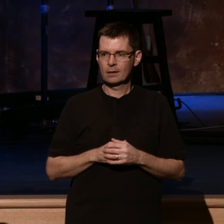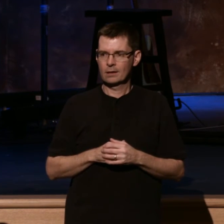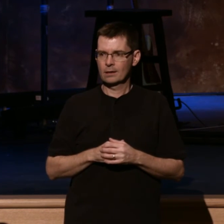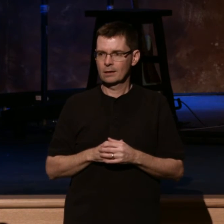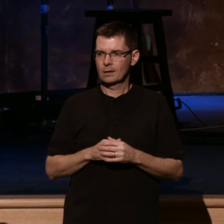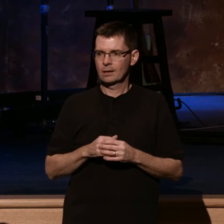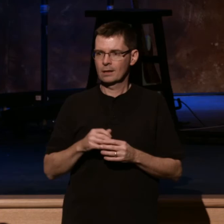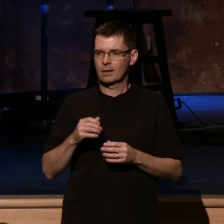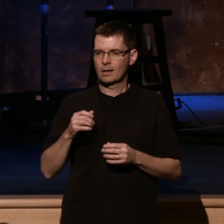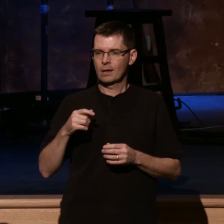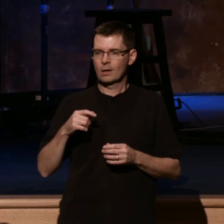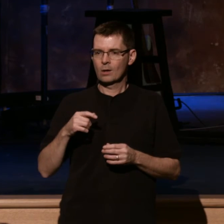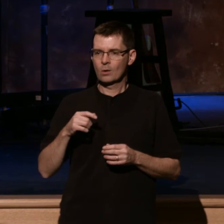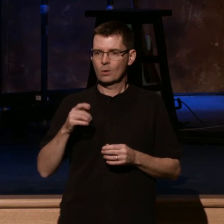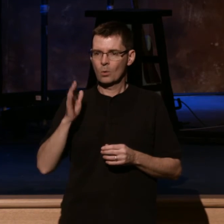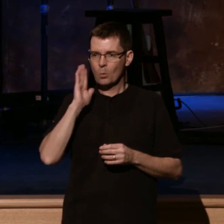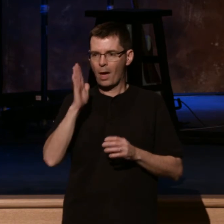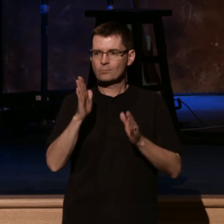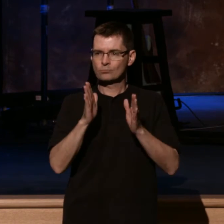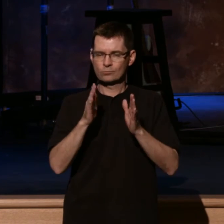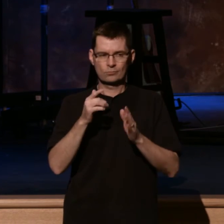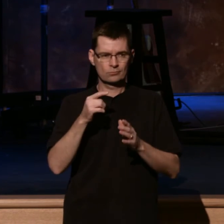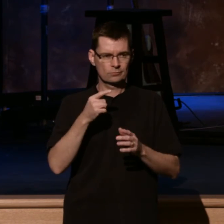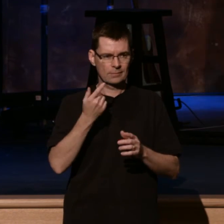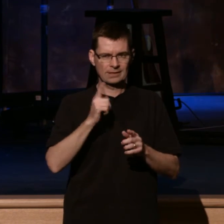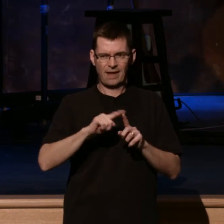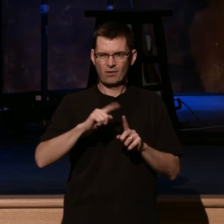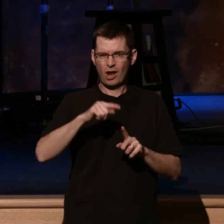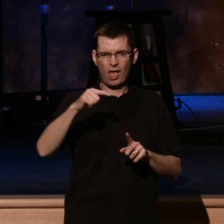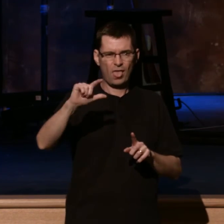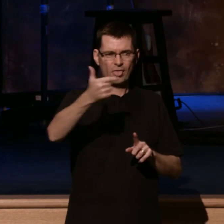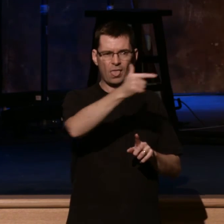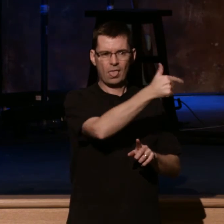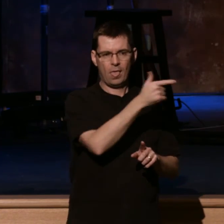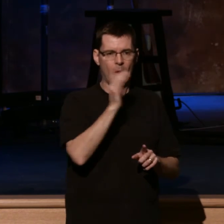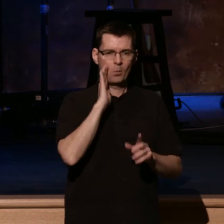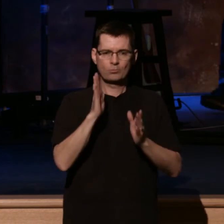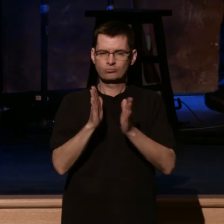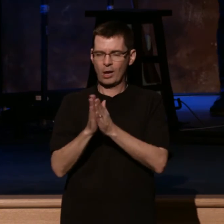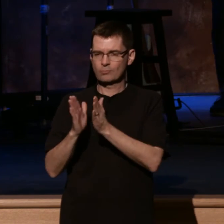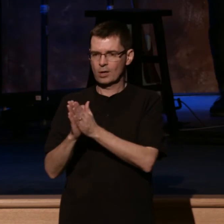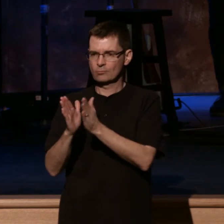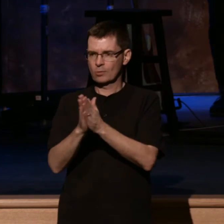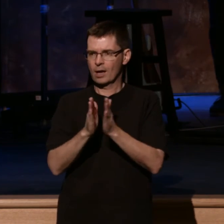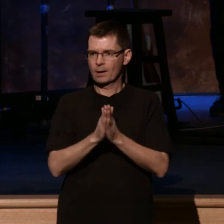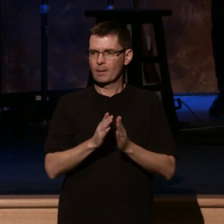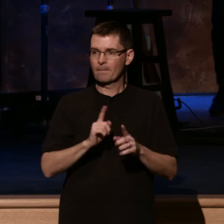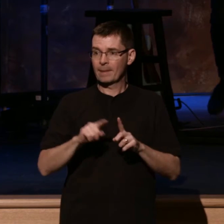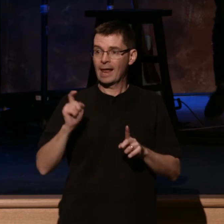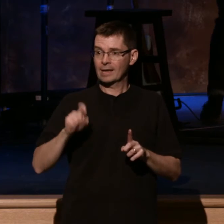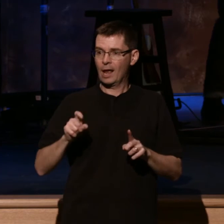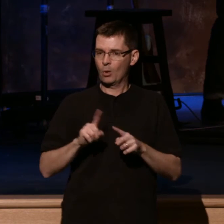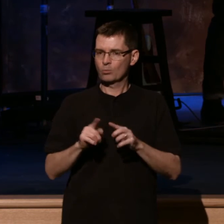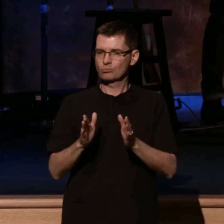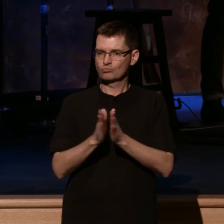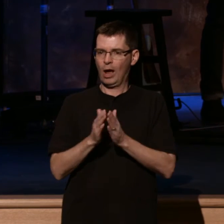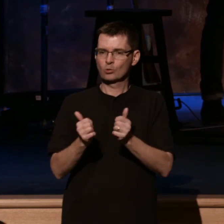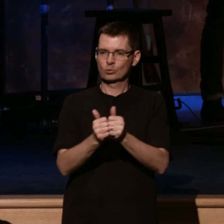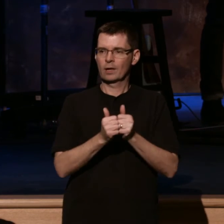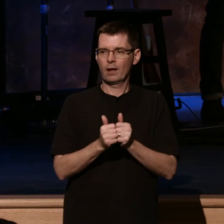confess. It'll be a blessing to you, all right? You don't have to pray out loud. But you know, we need to hear each other, don't we? And some of us, this